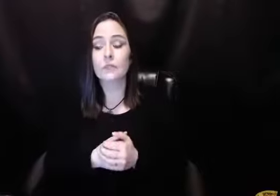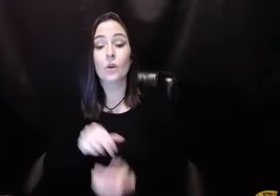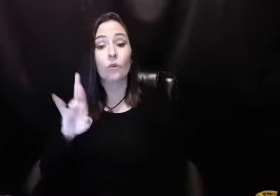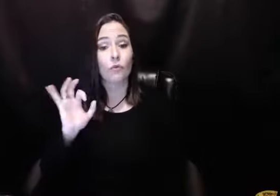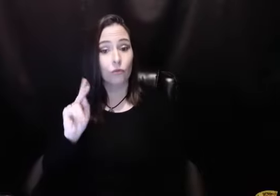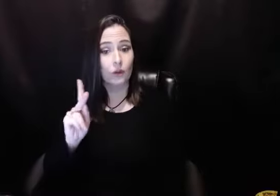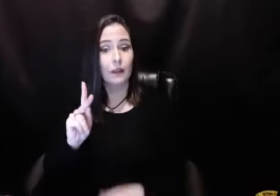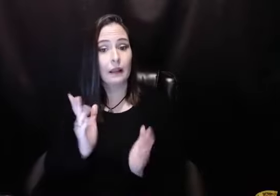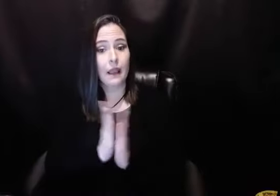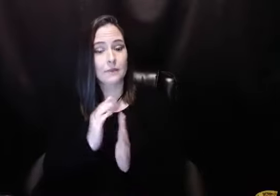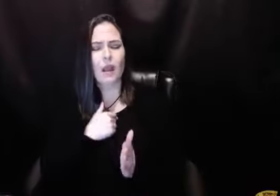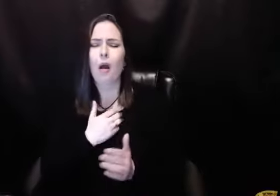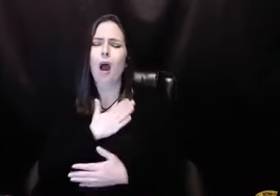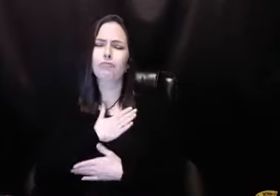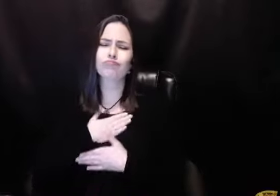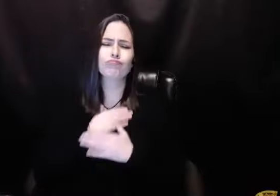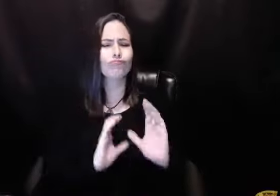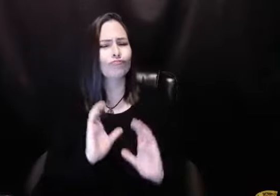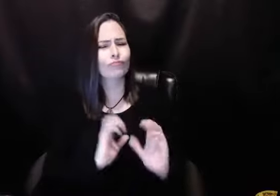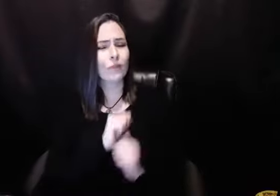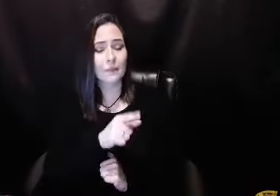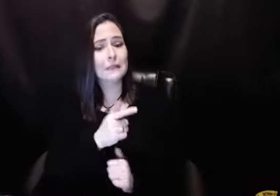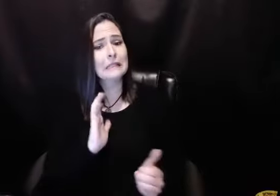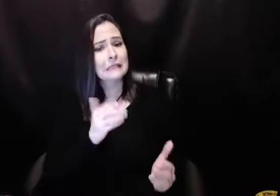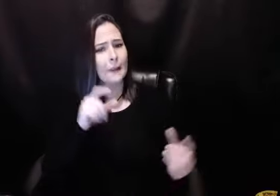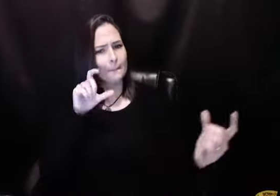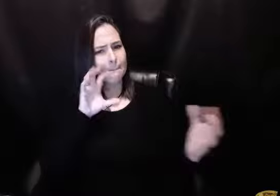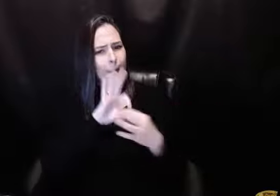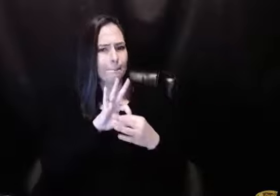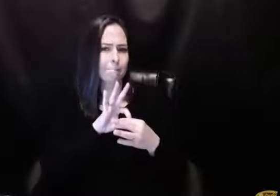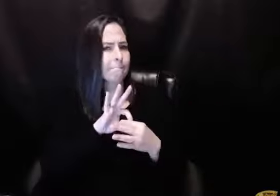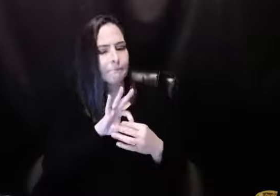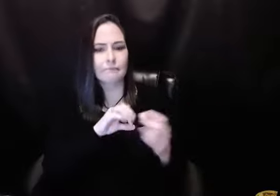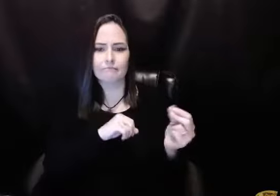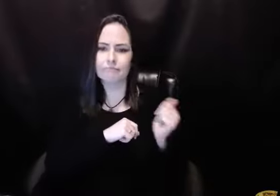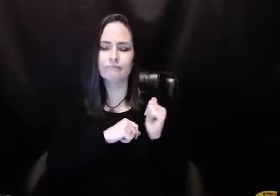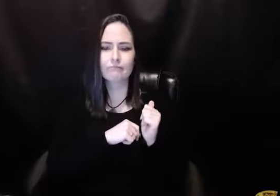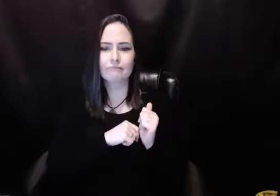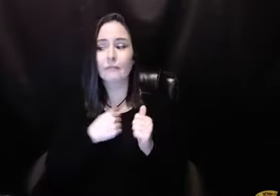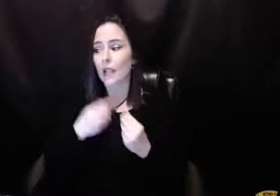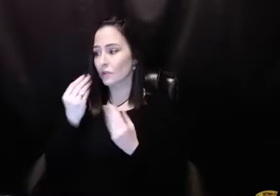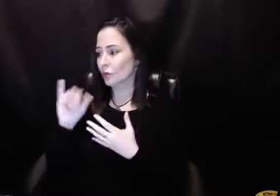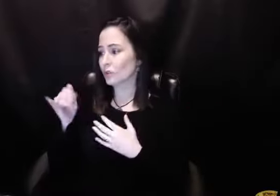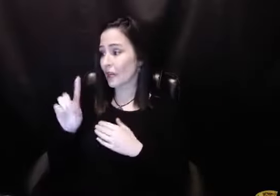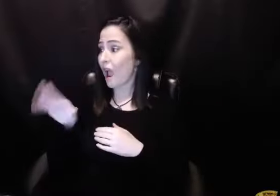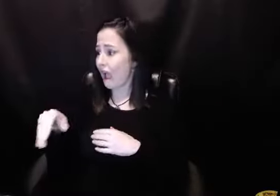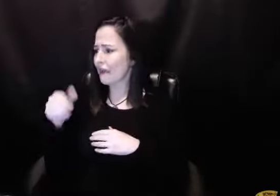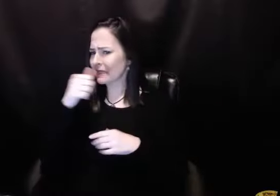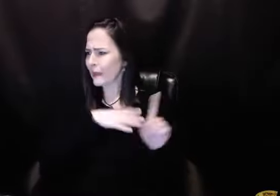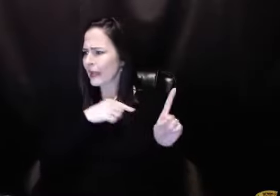what have you. And so when Rick got me, and like I say, I had enjoyed visiting with him so much. And we did seem to click right from